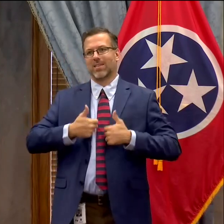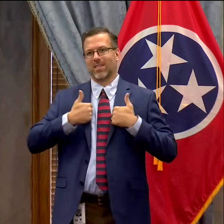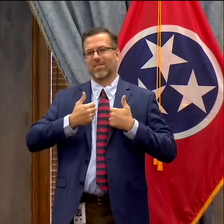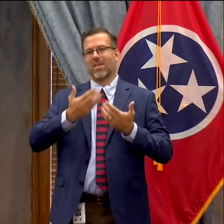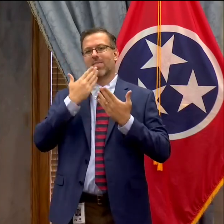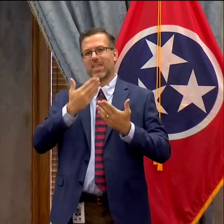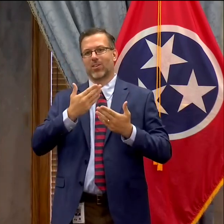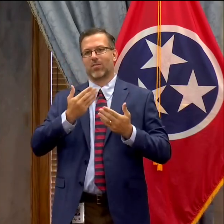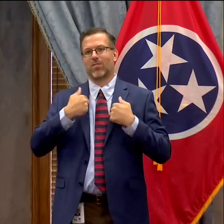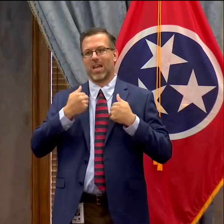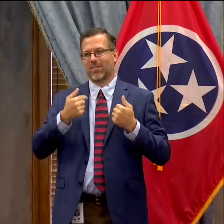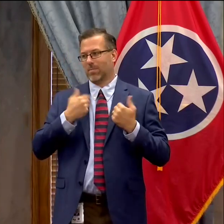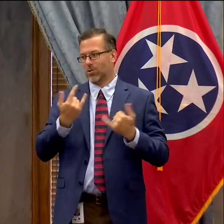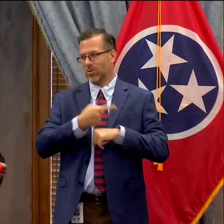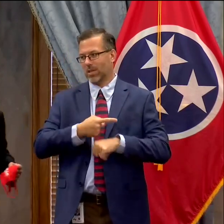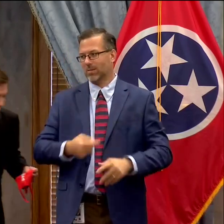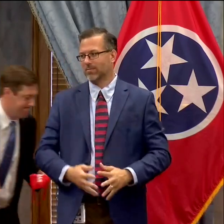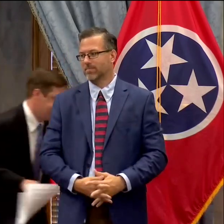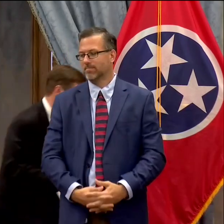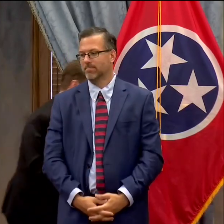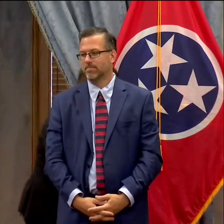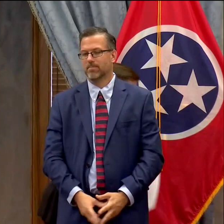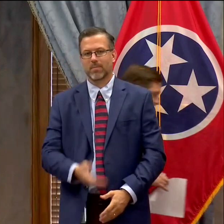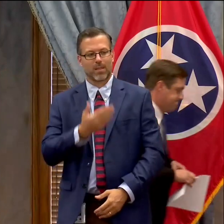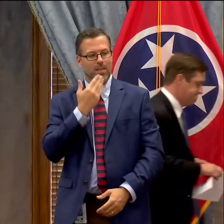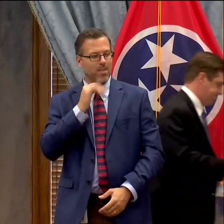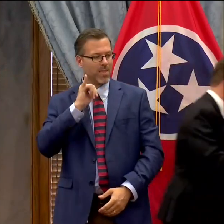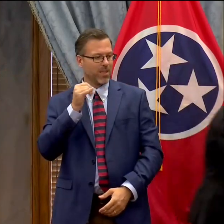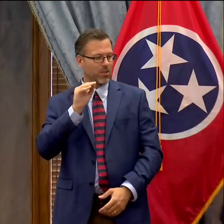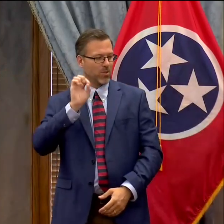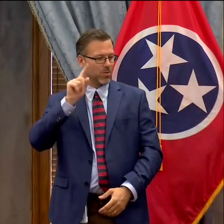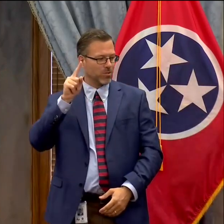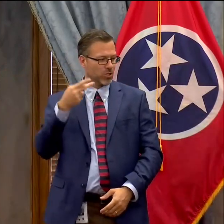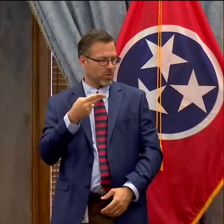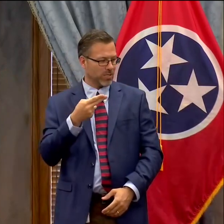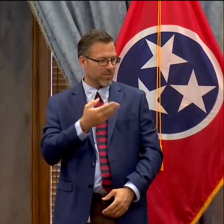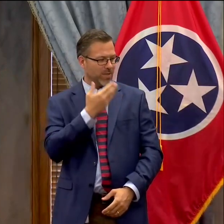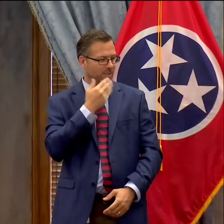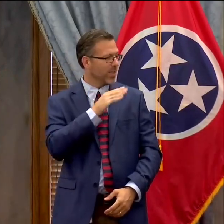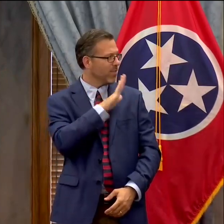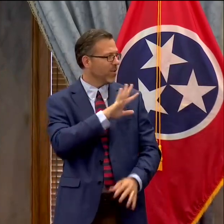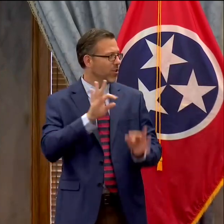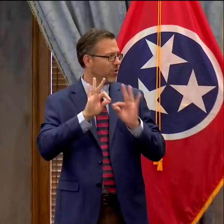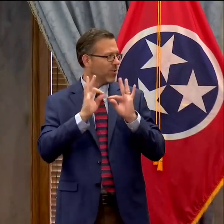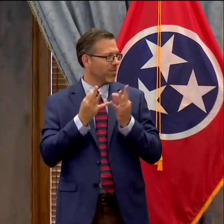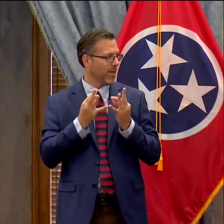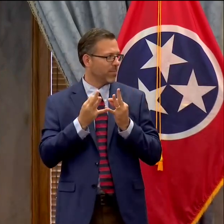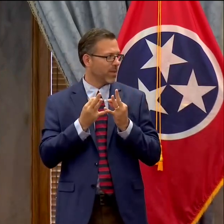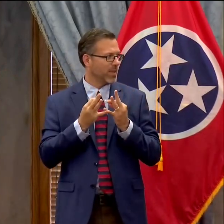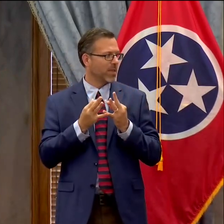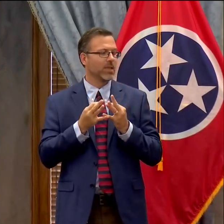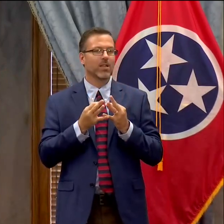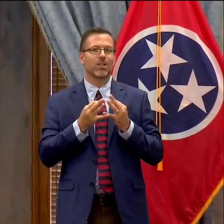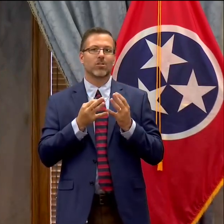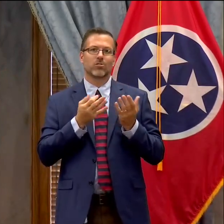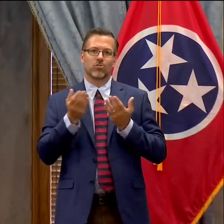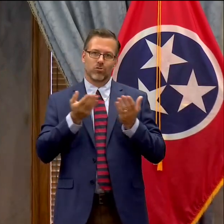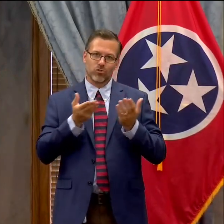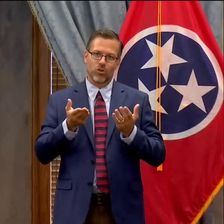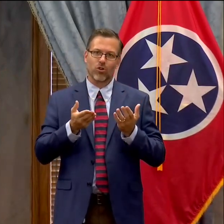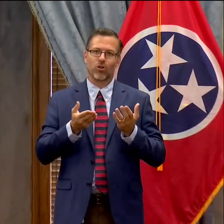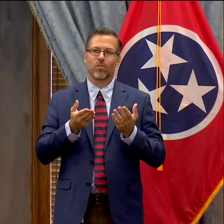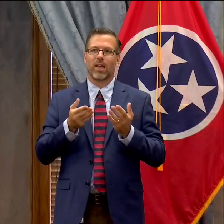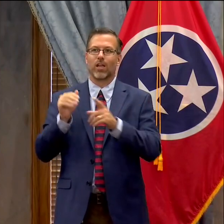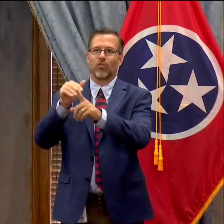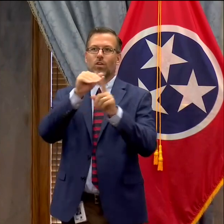today thank you for coming thank you governor thank you thank your family for serving and for reminding Tennesseans about